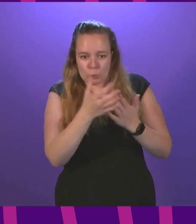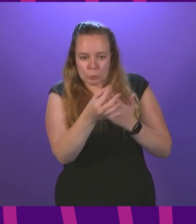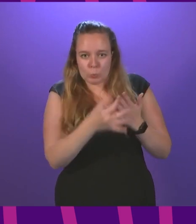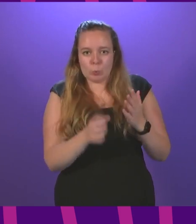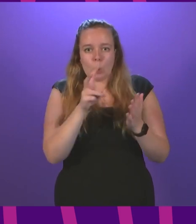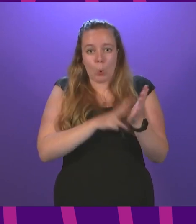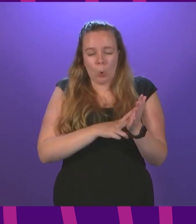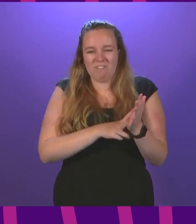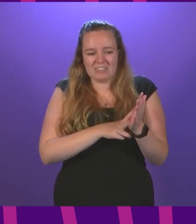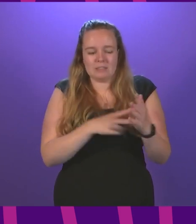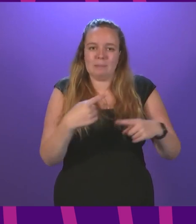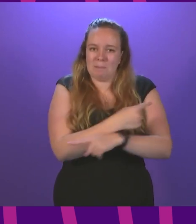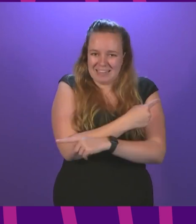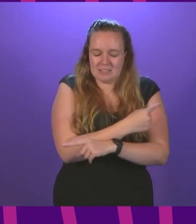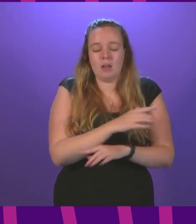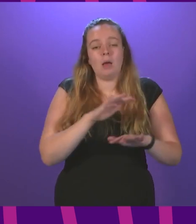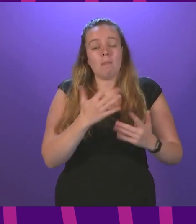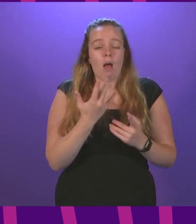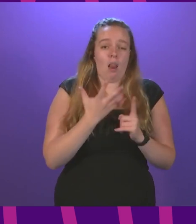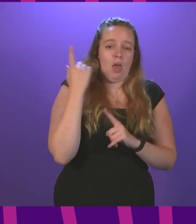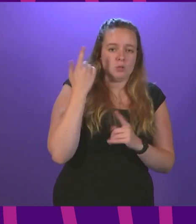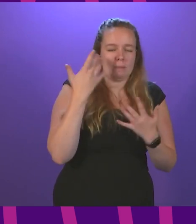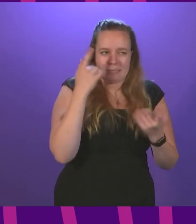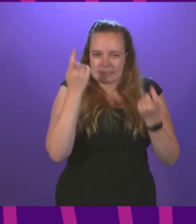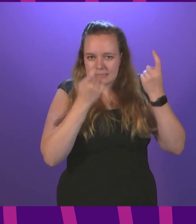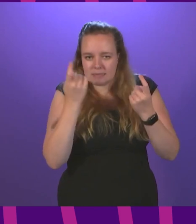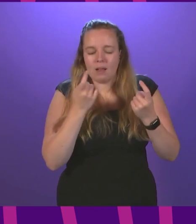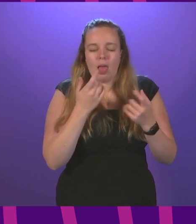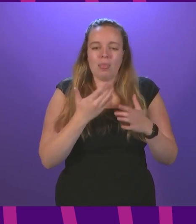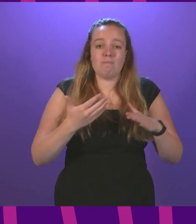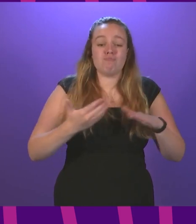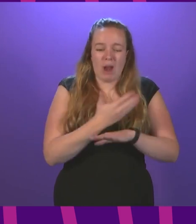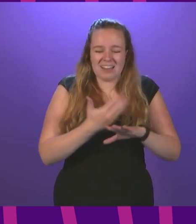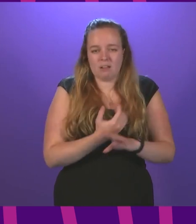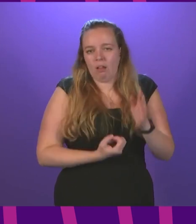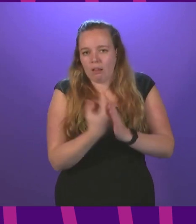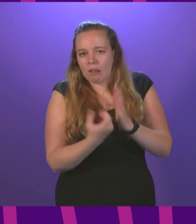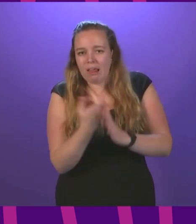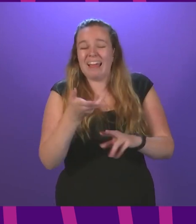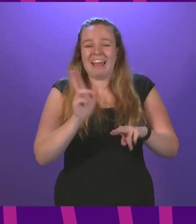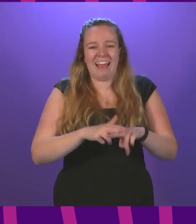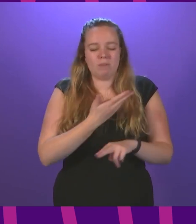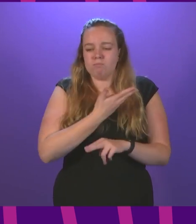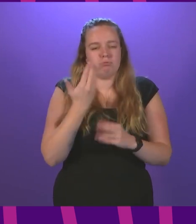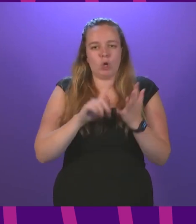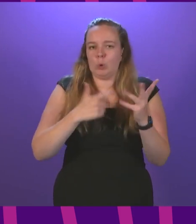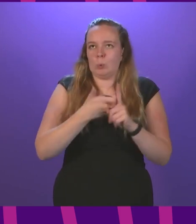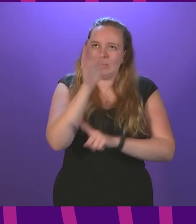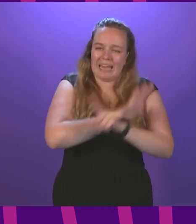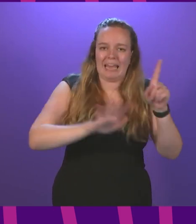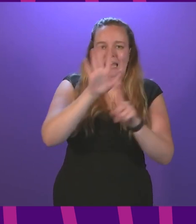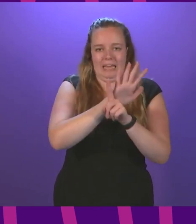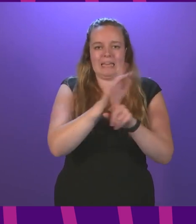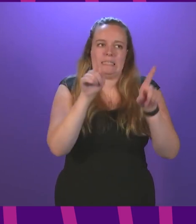However, we have also considered, as I said last week we would, the practical consequences of not having a UK-wide aligned